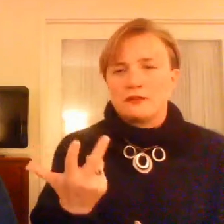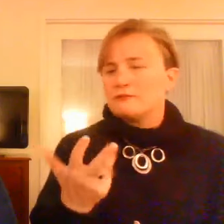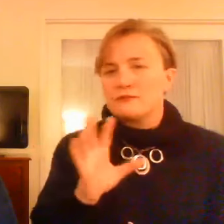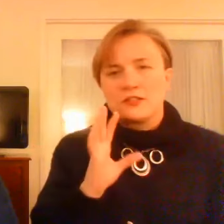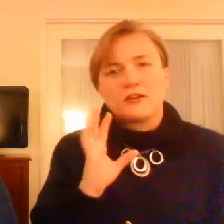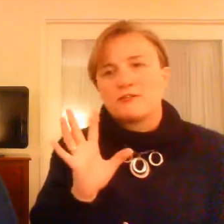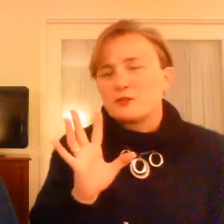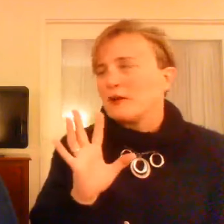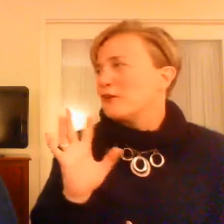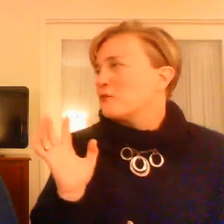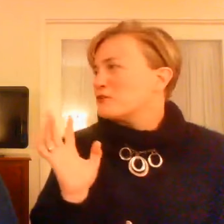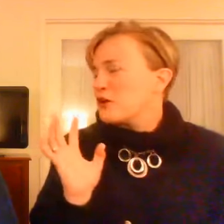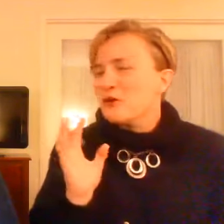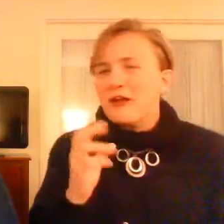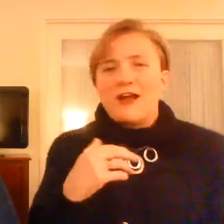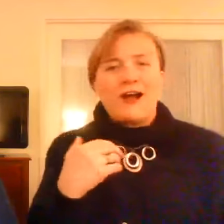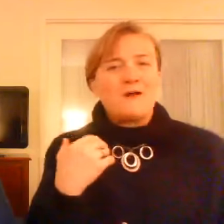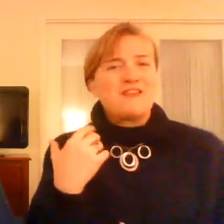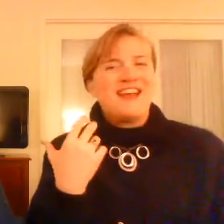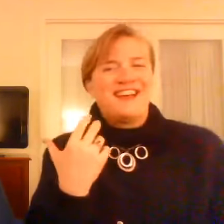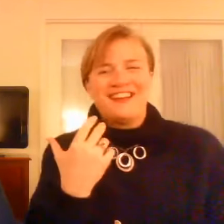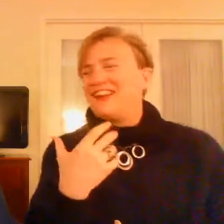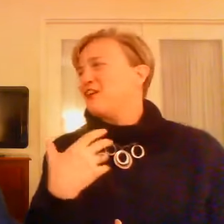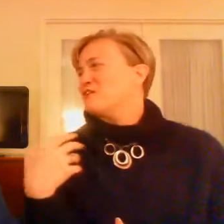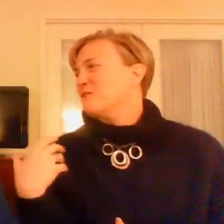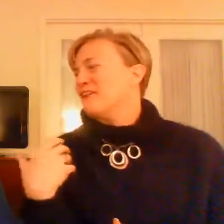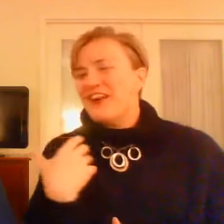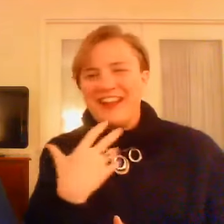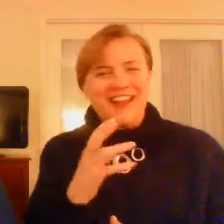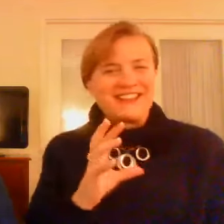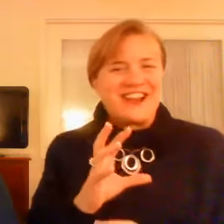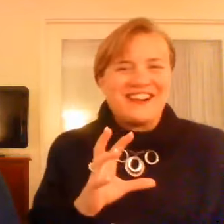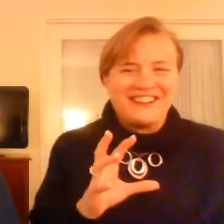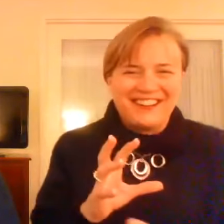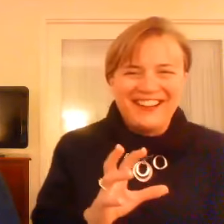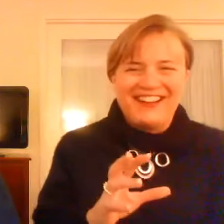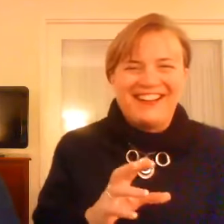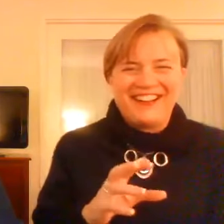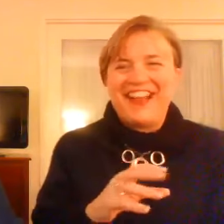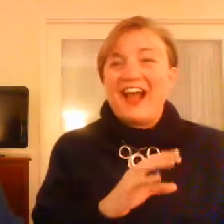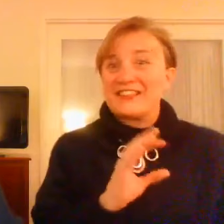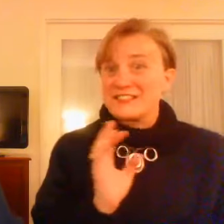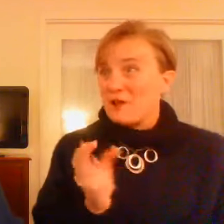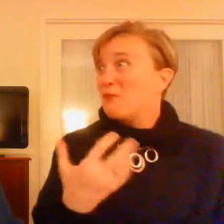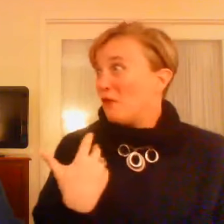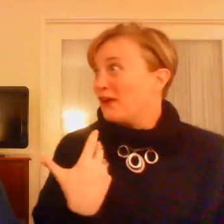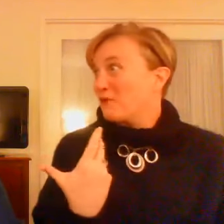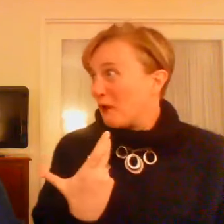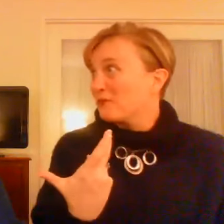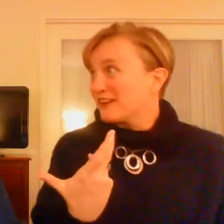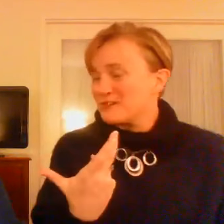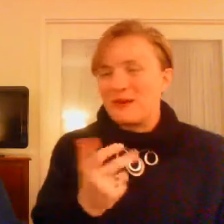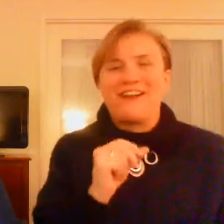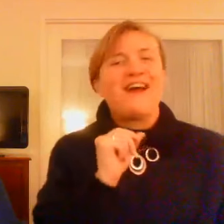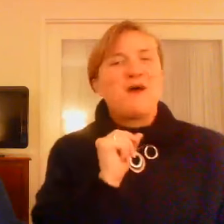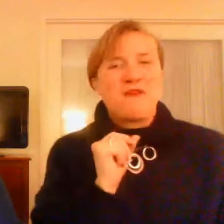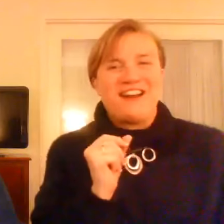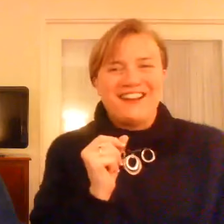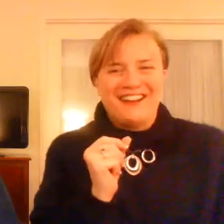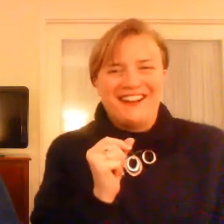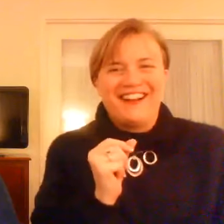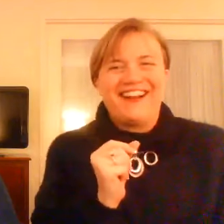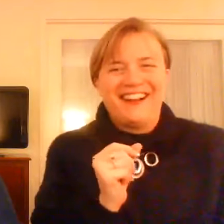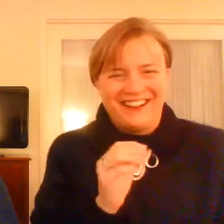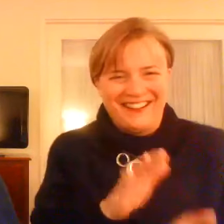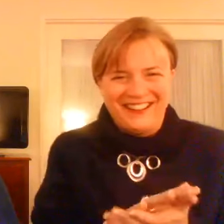You know, sorry for swearing on your show. That's okay. Um, you know, it's me, right? Yeah. So at some point I'm probably going to swear. It's not a